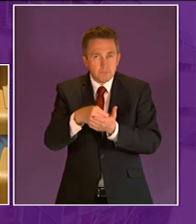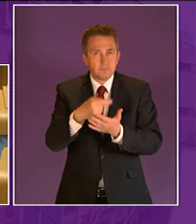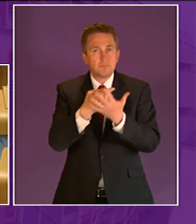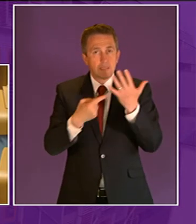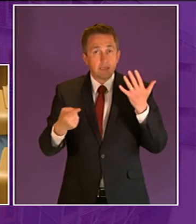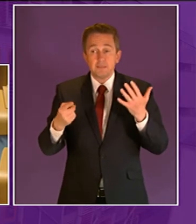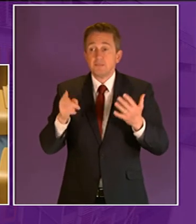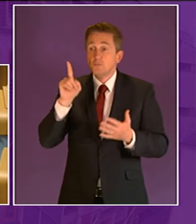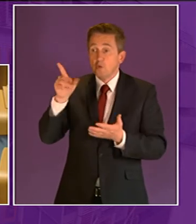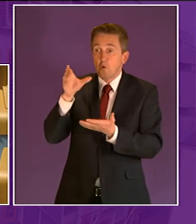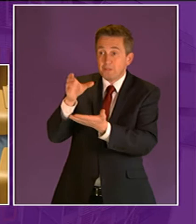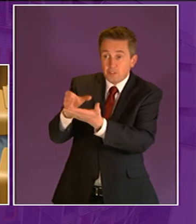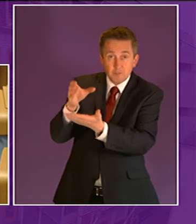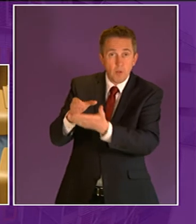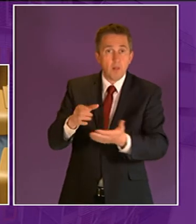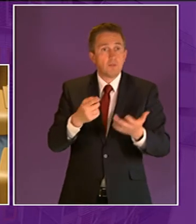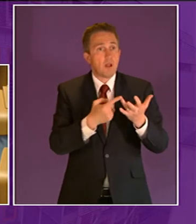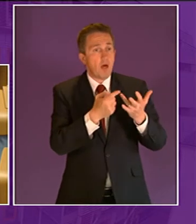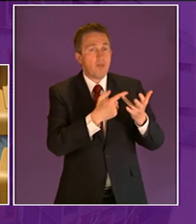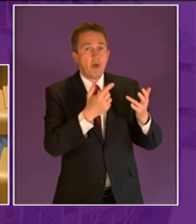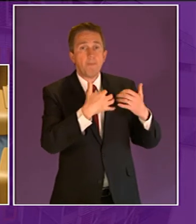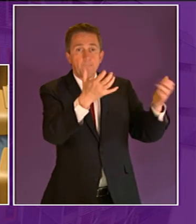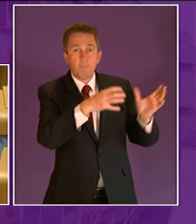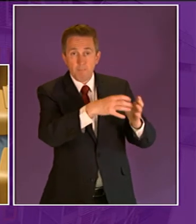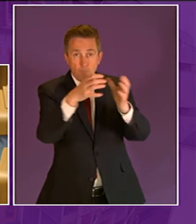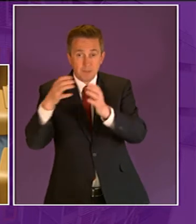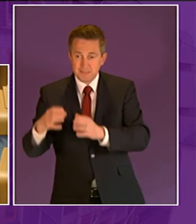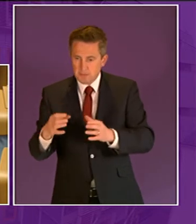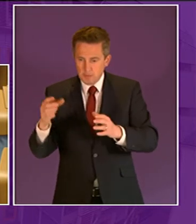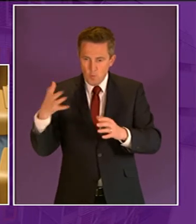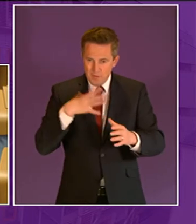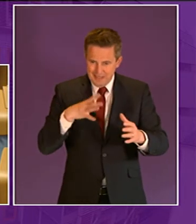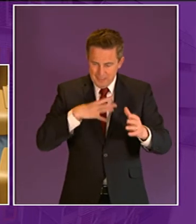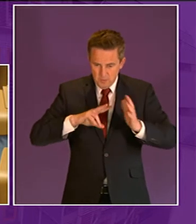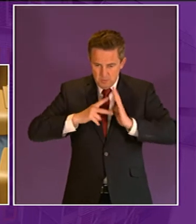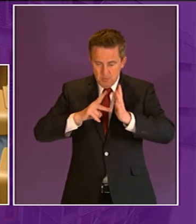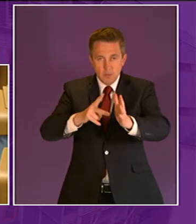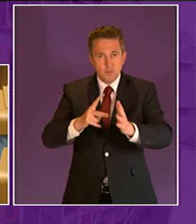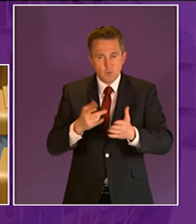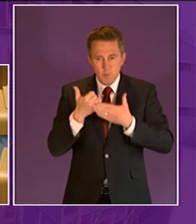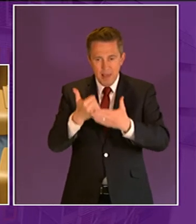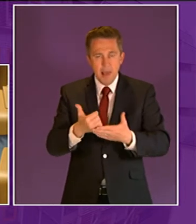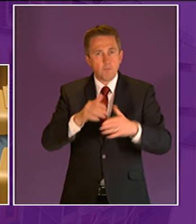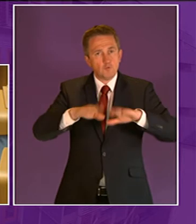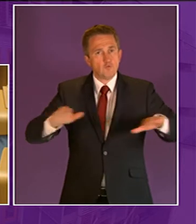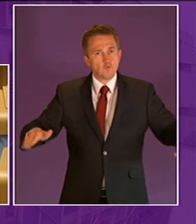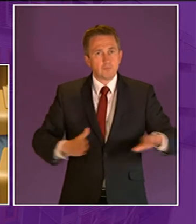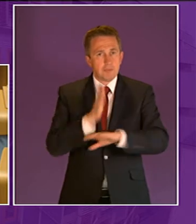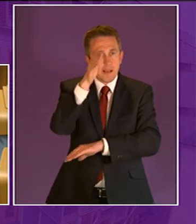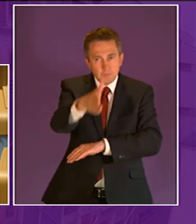bodies and existing public environment agencies though the cost of supporting outdoor learning is not prohibitive and i hope that the scottish government and our